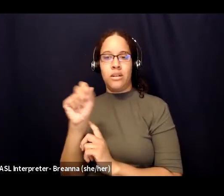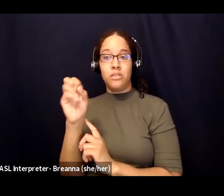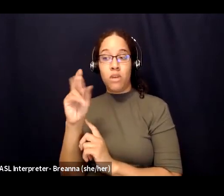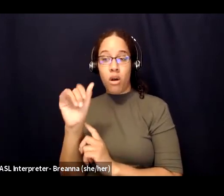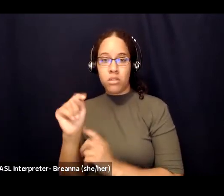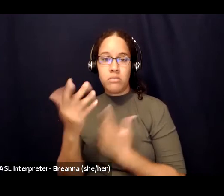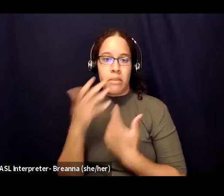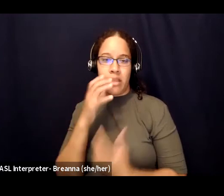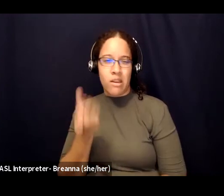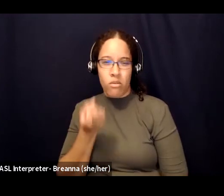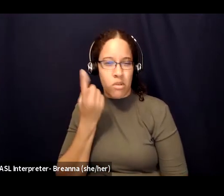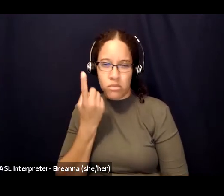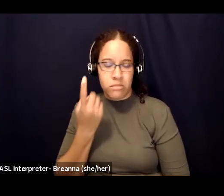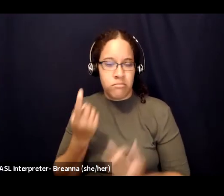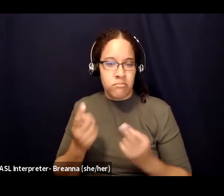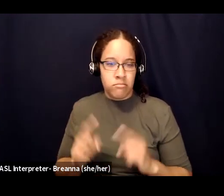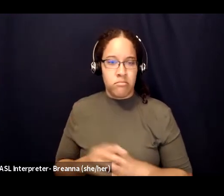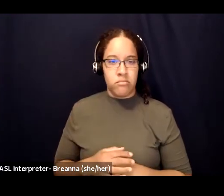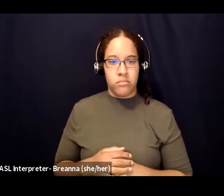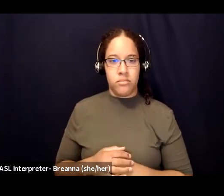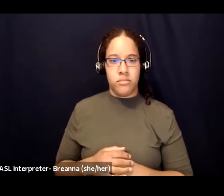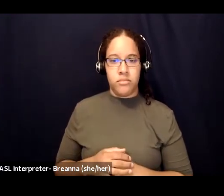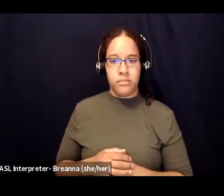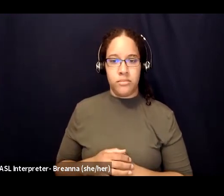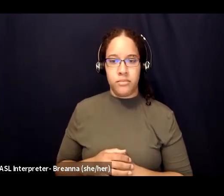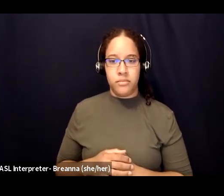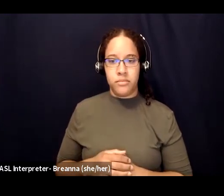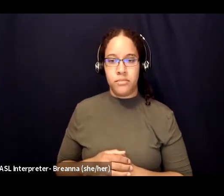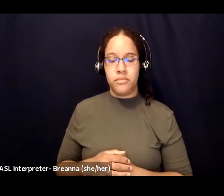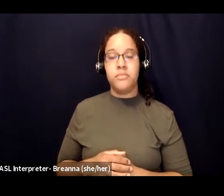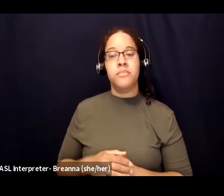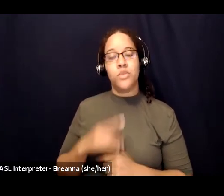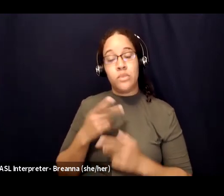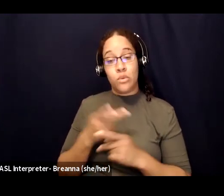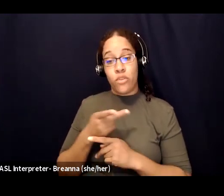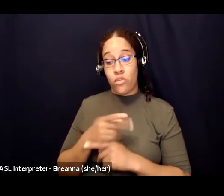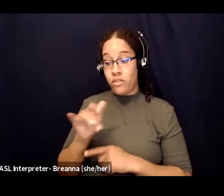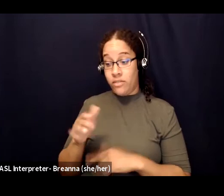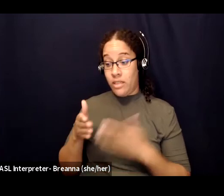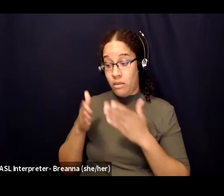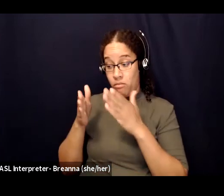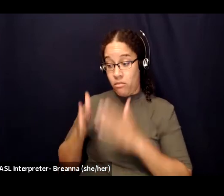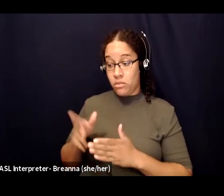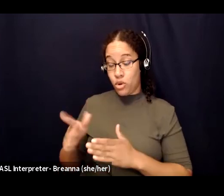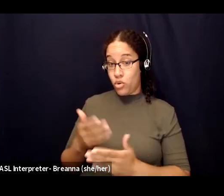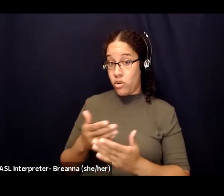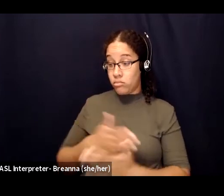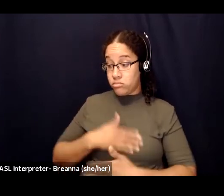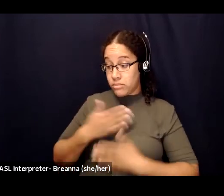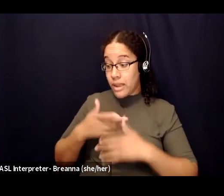safe comfortable and happy to um kind of be in a relationship with and if you want to continue um if they have